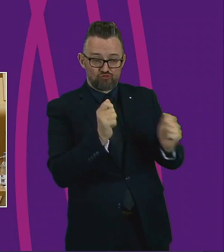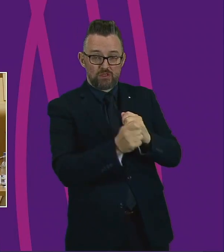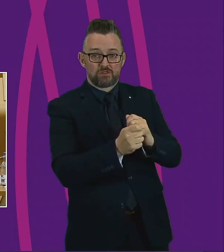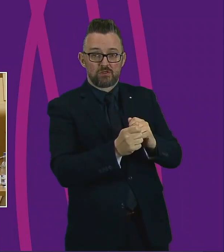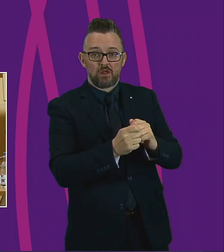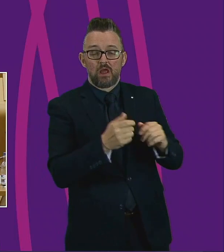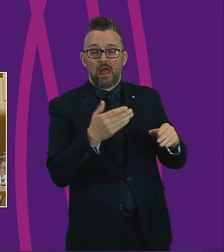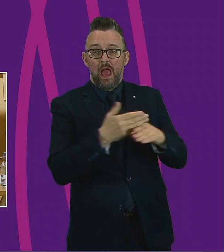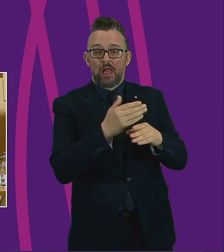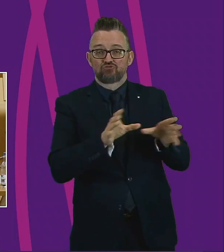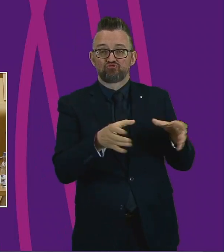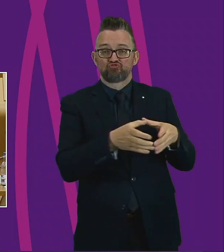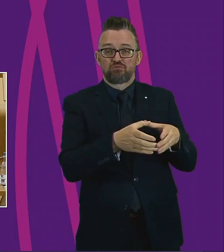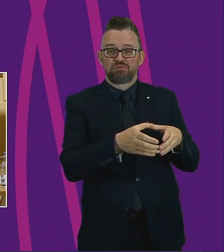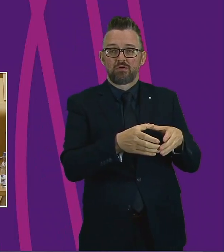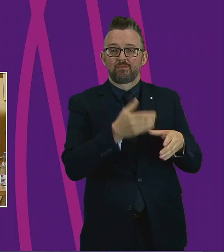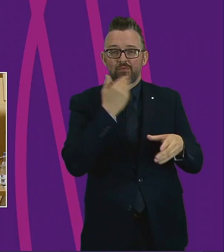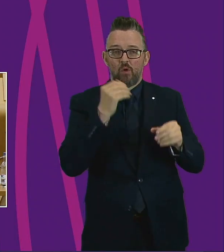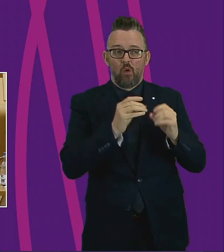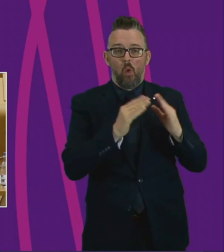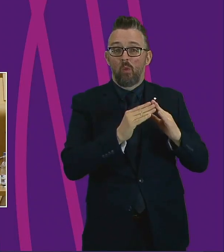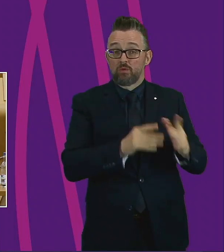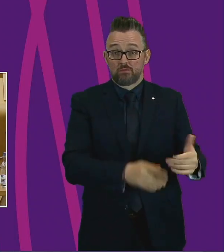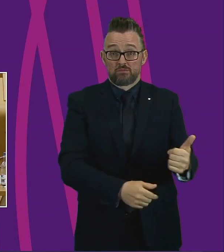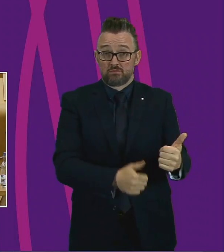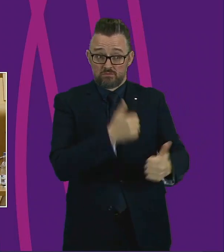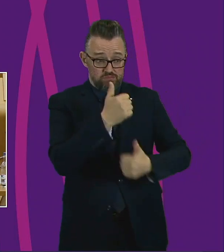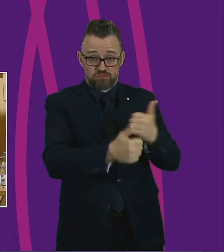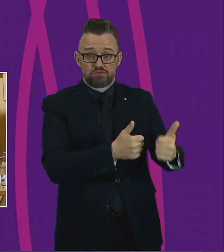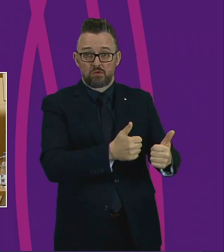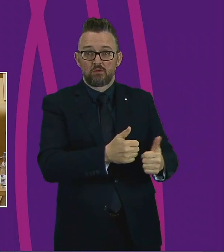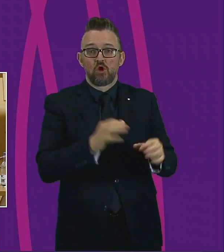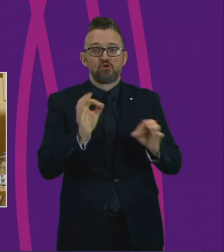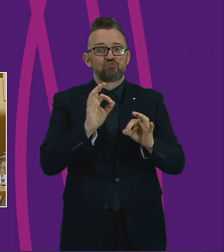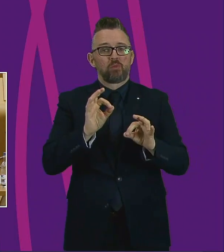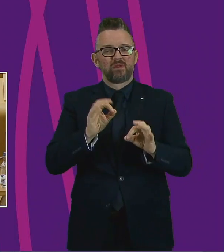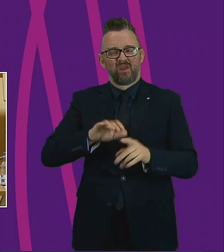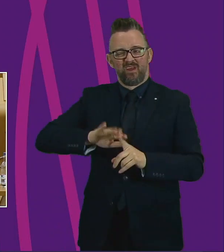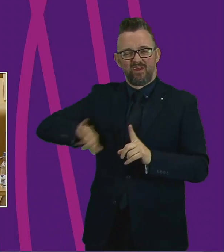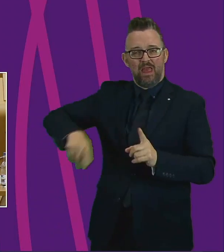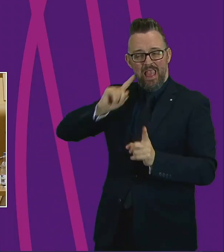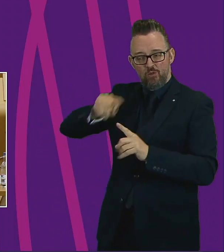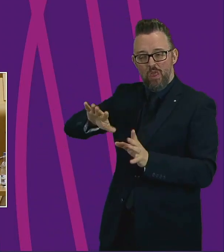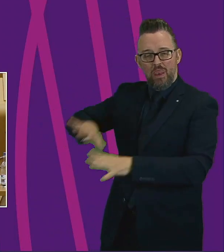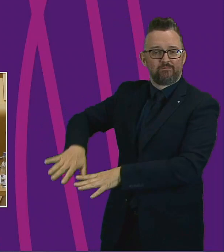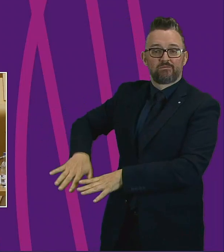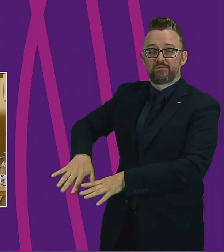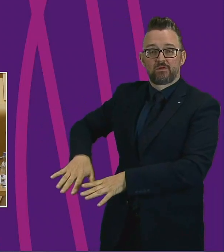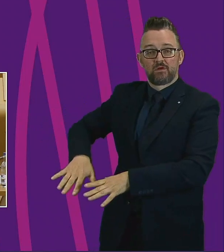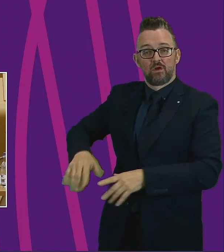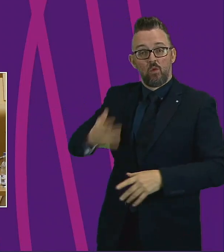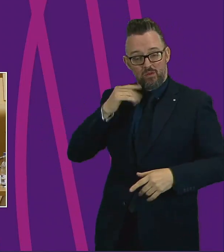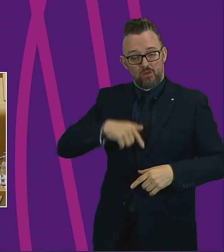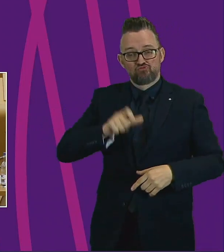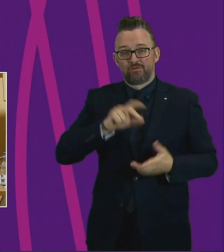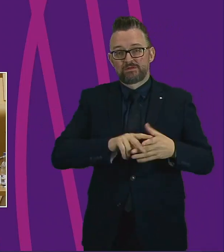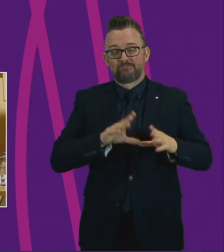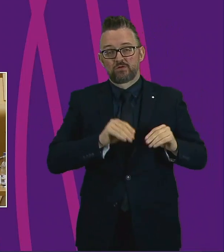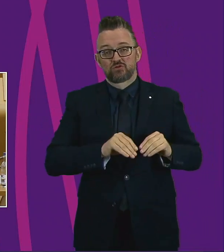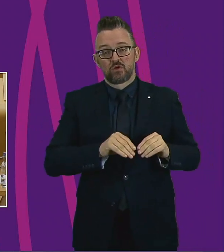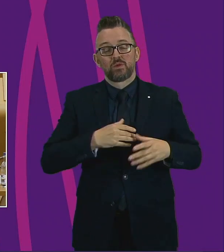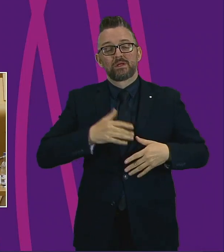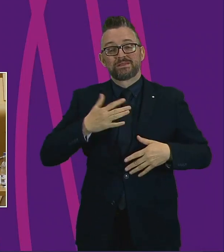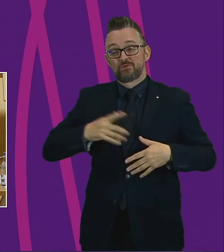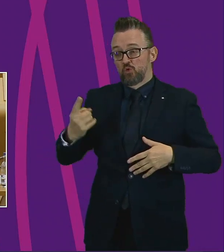Action Group. Well done to him. No one should be left behind as we emerge from this crisis. We must look after the worst off